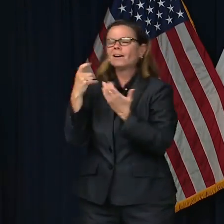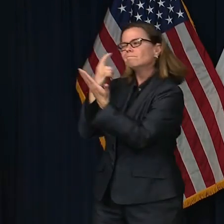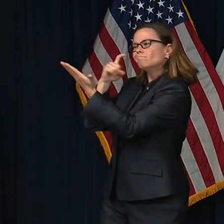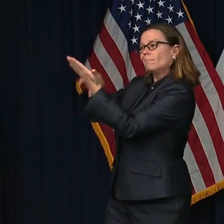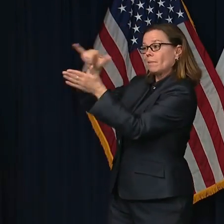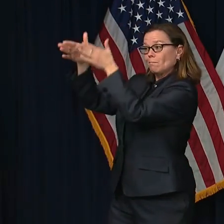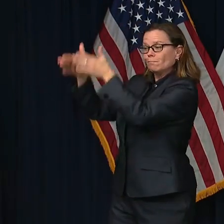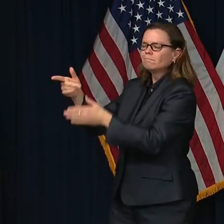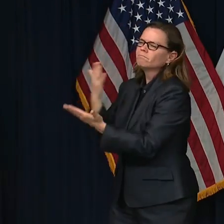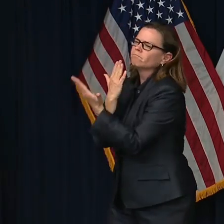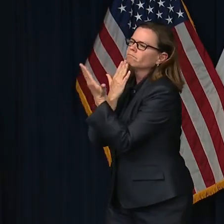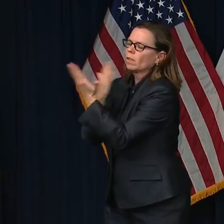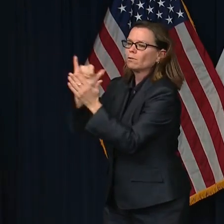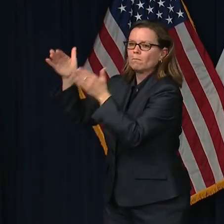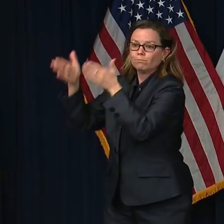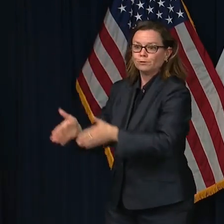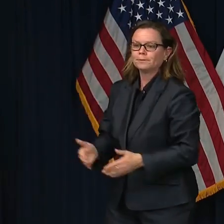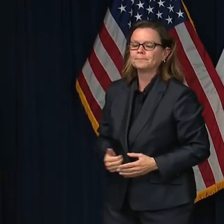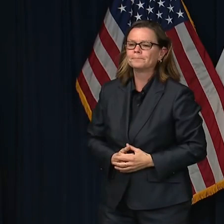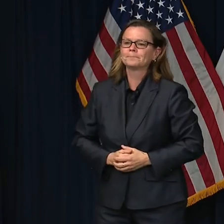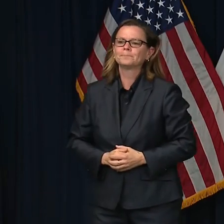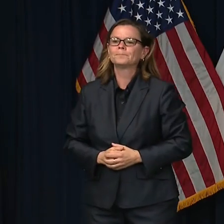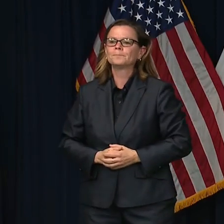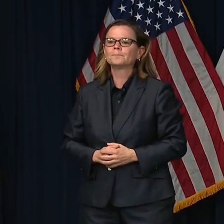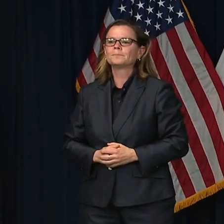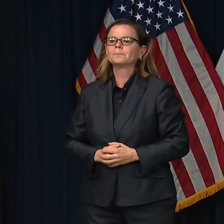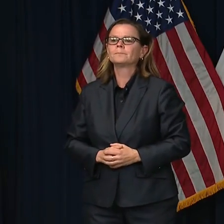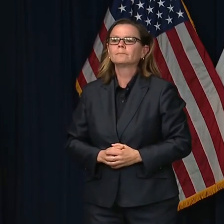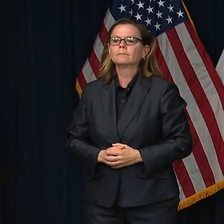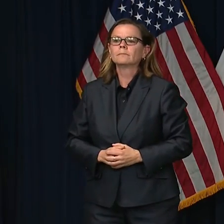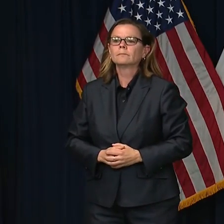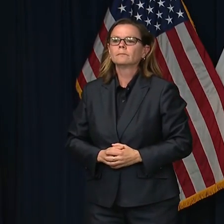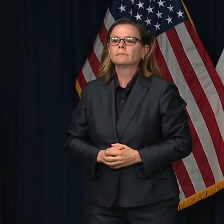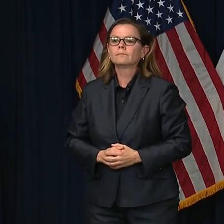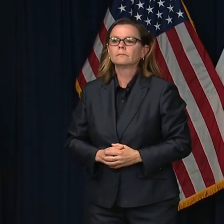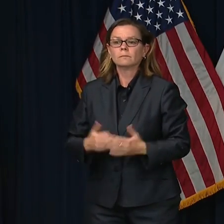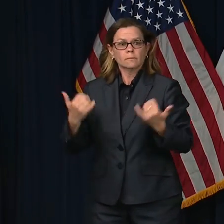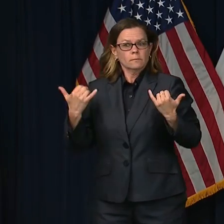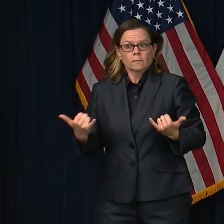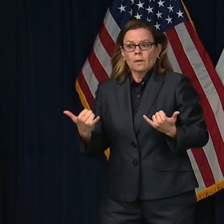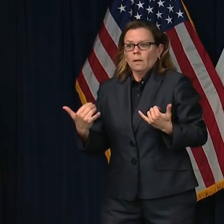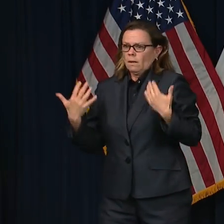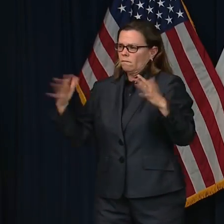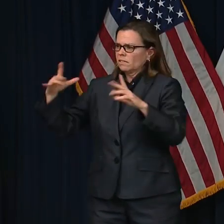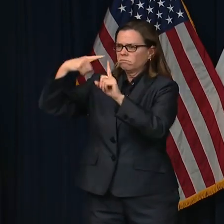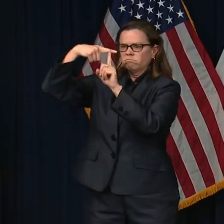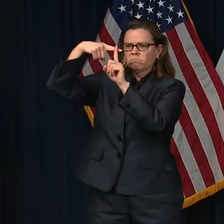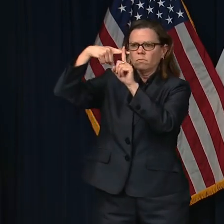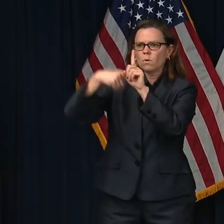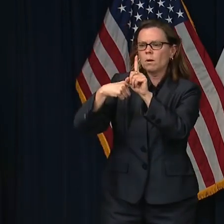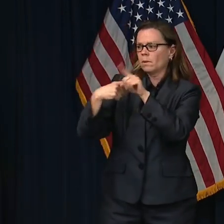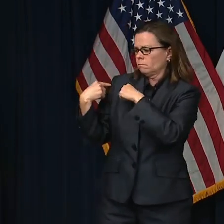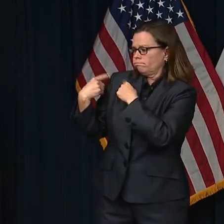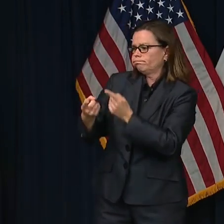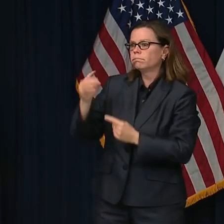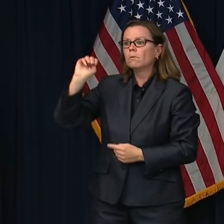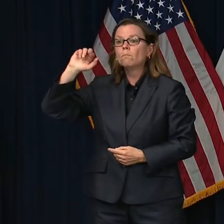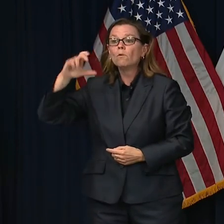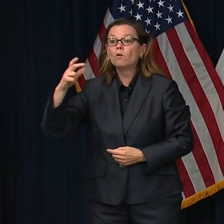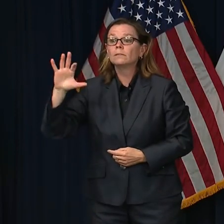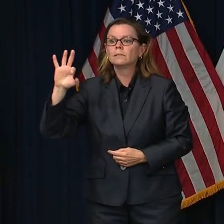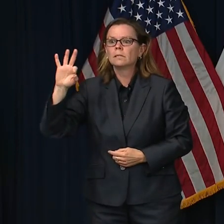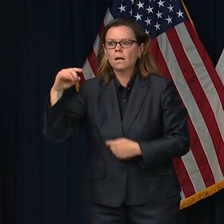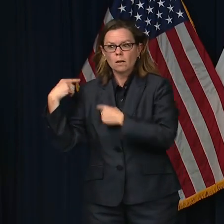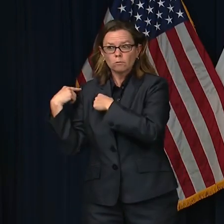Well, as of today, it's now been one full calendar month since March 9th, the day that I issued a disaster